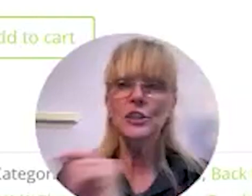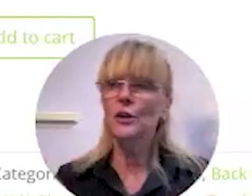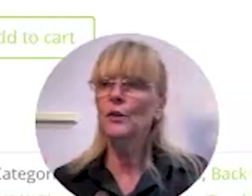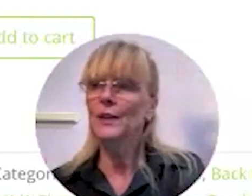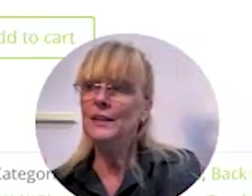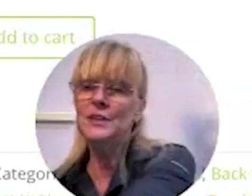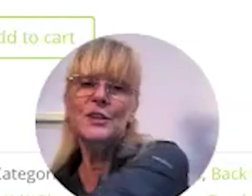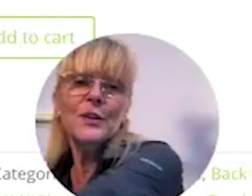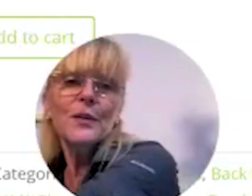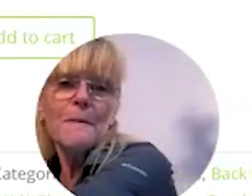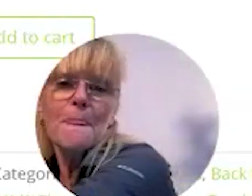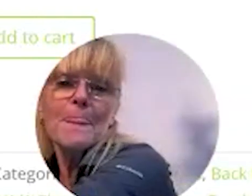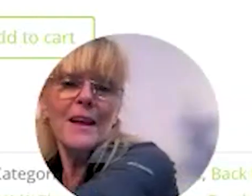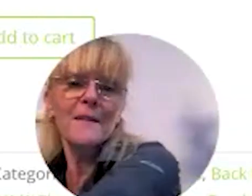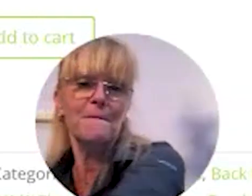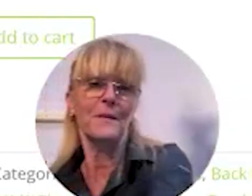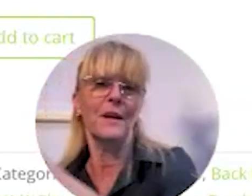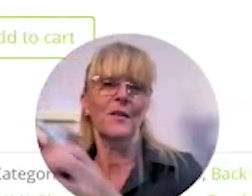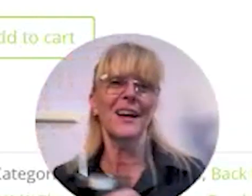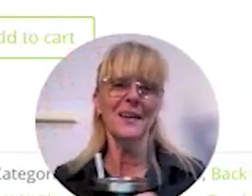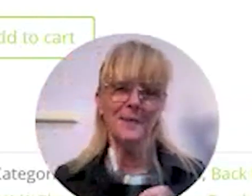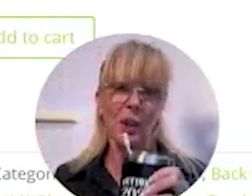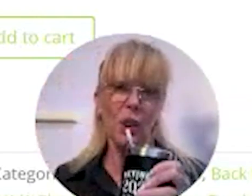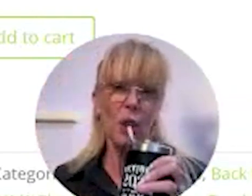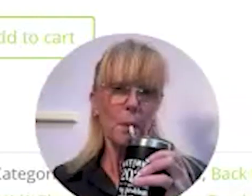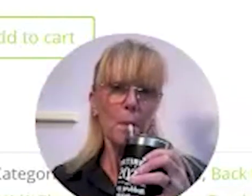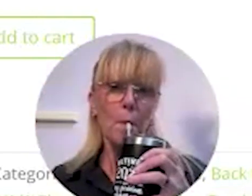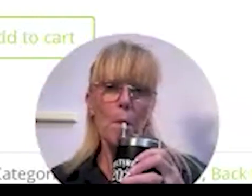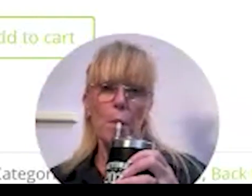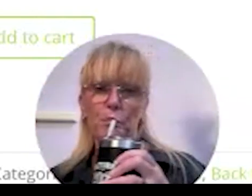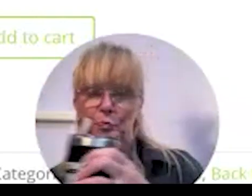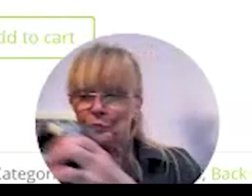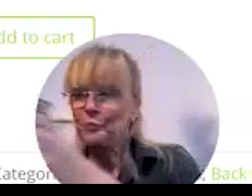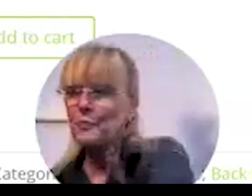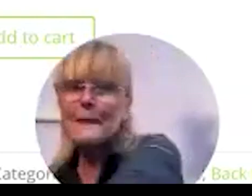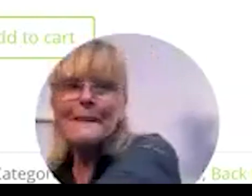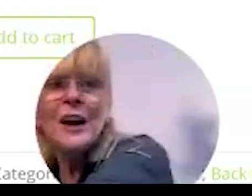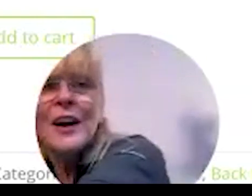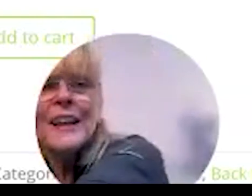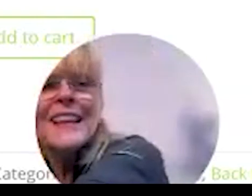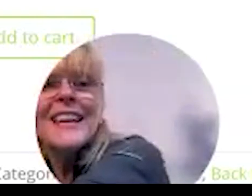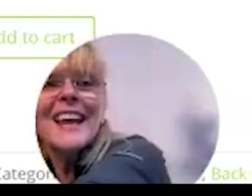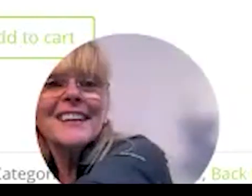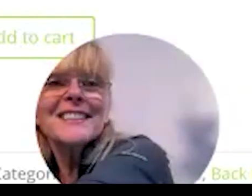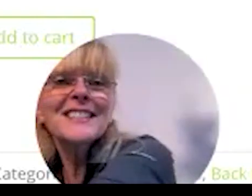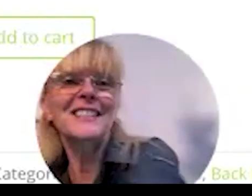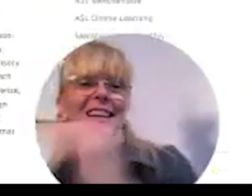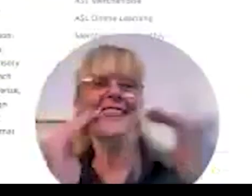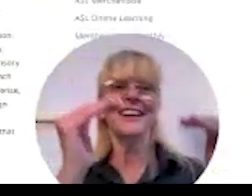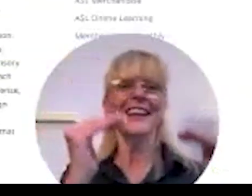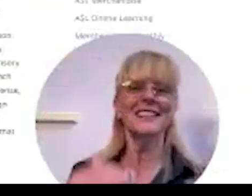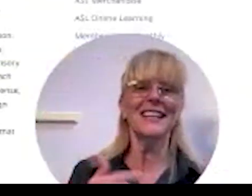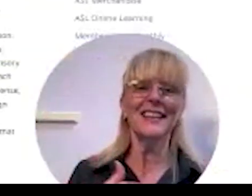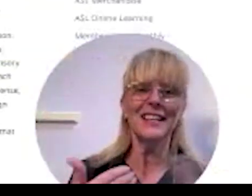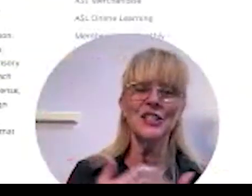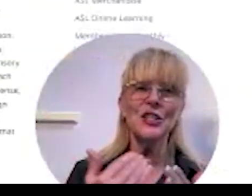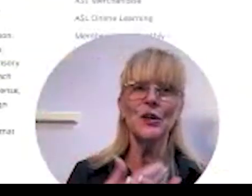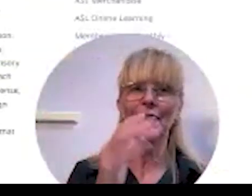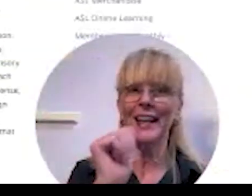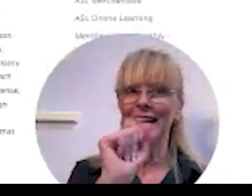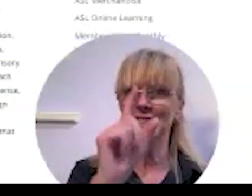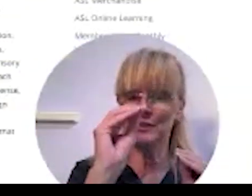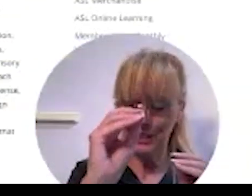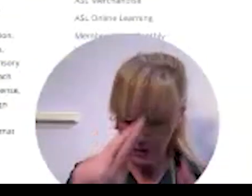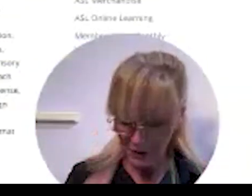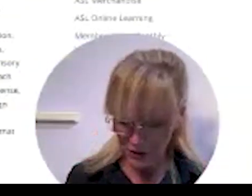come over and show you these two all right all right the next the next thing that is